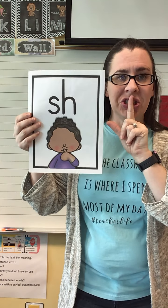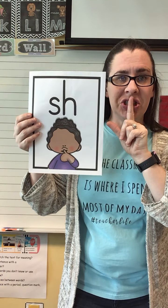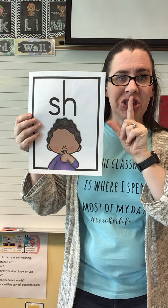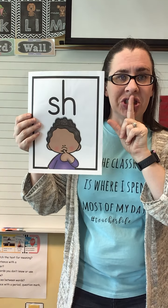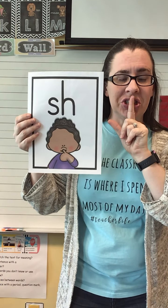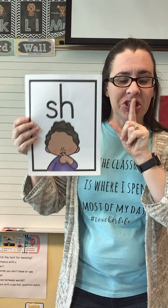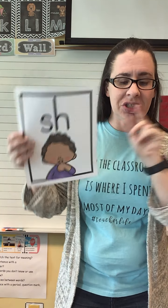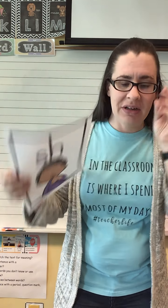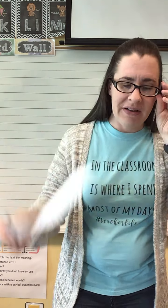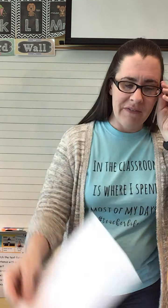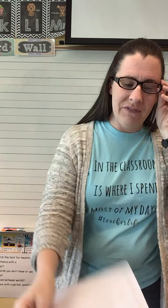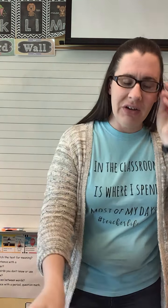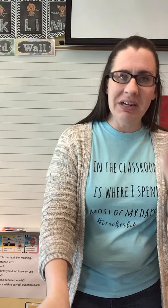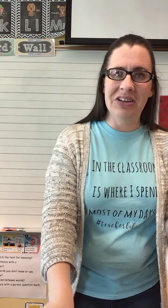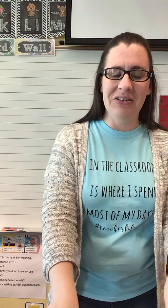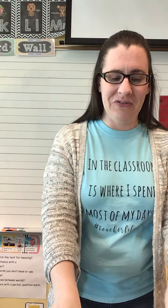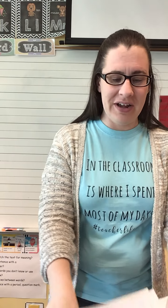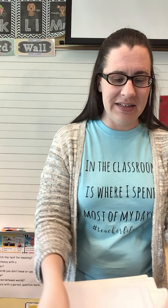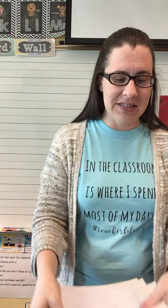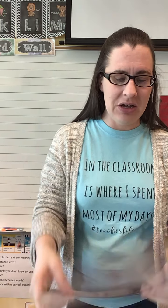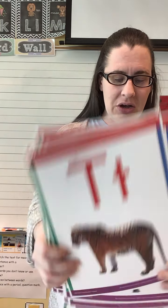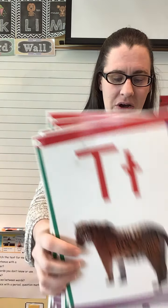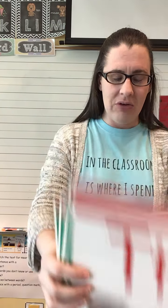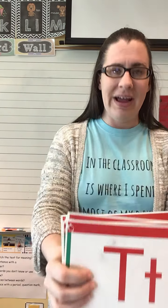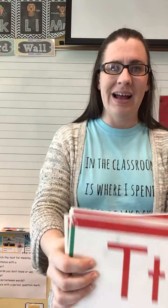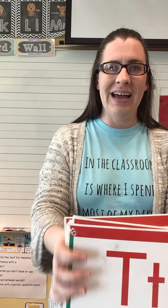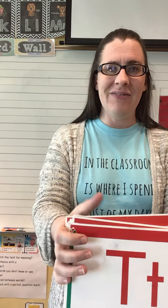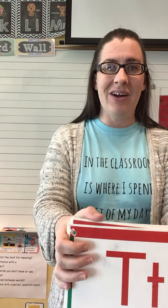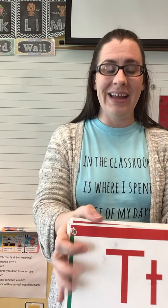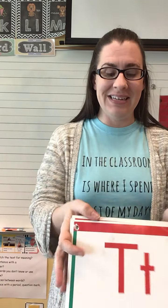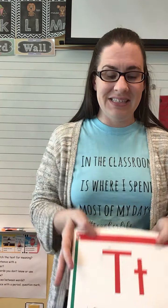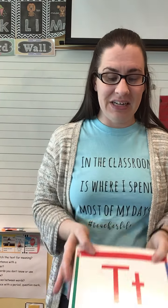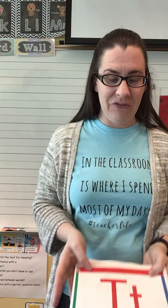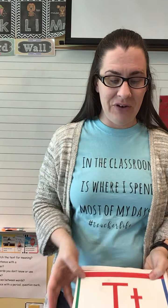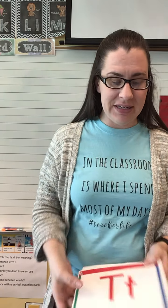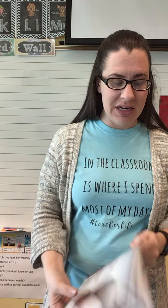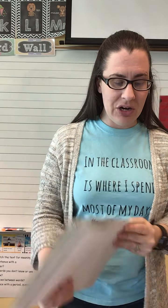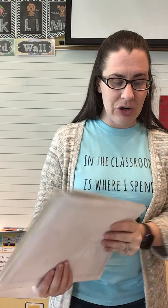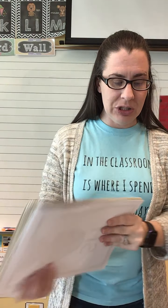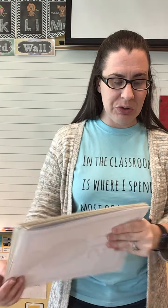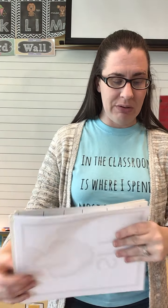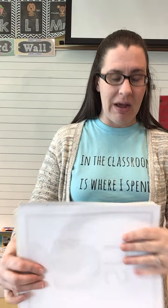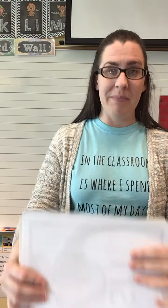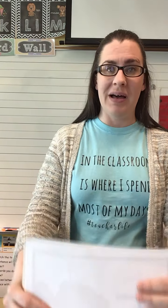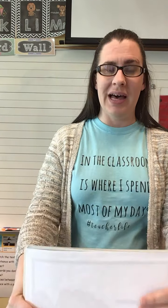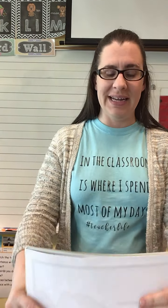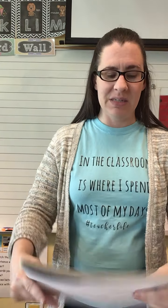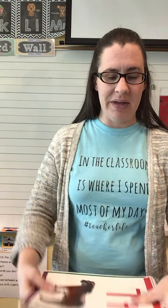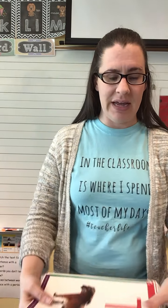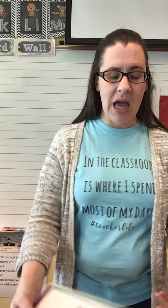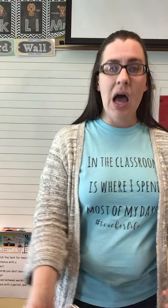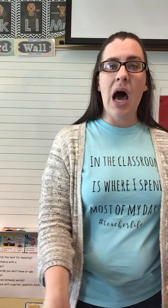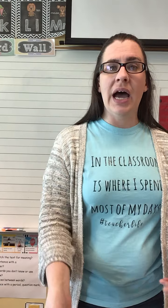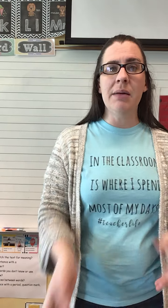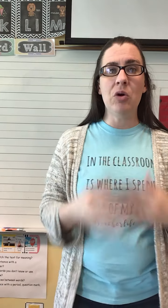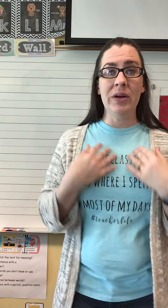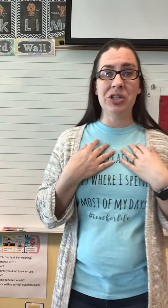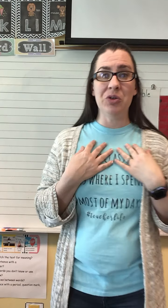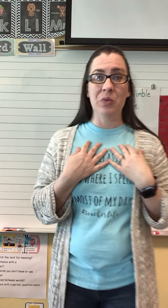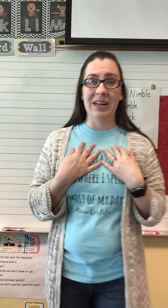Sh. Very good, friends. All right, I have got a different nursery rhyme behind me. I am going to read